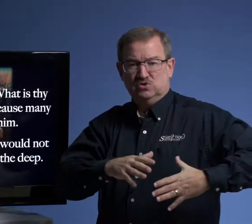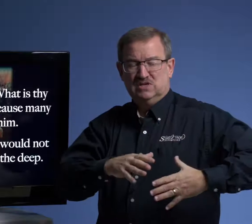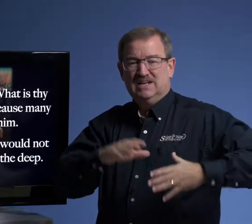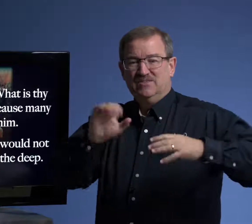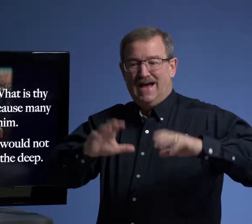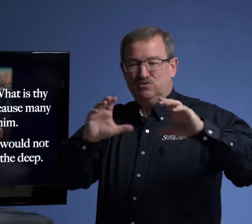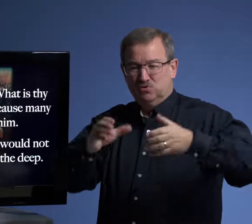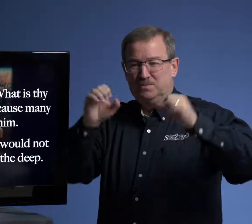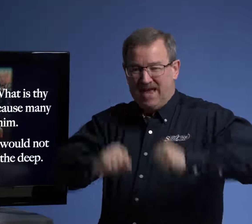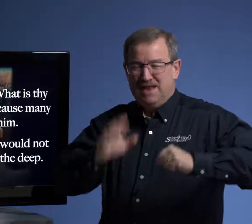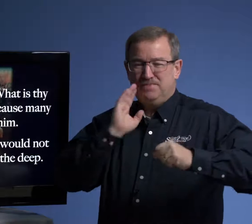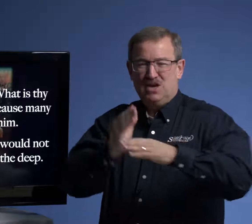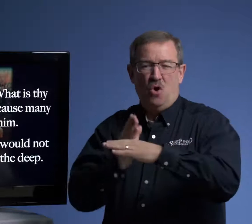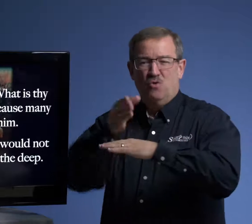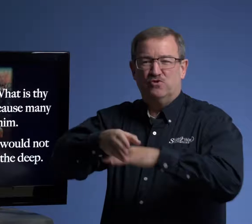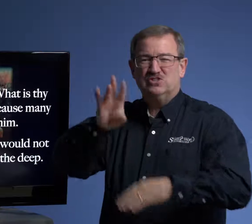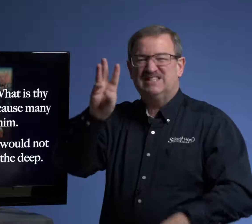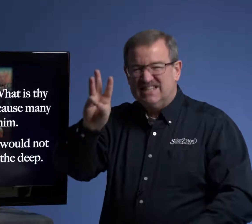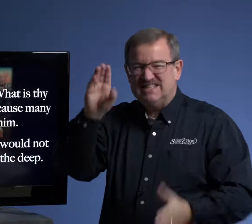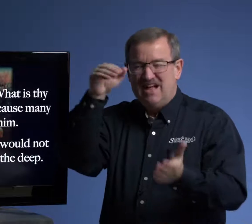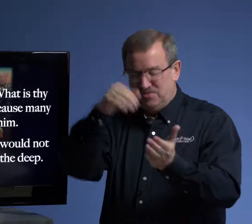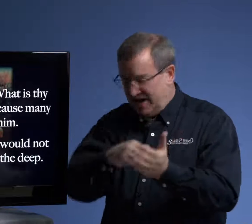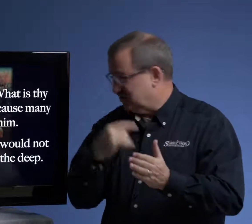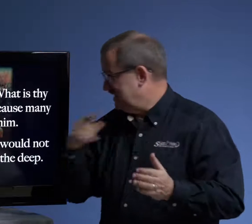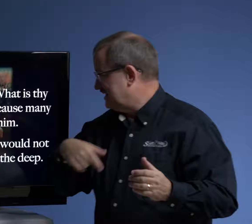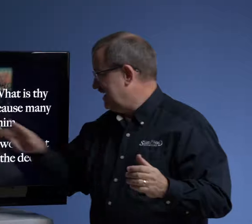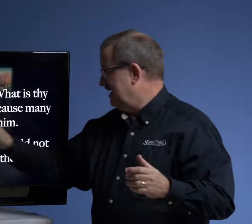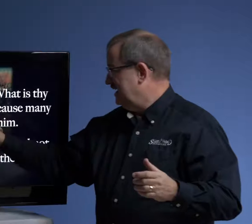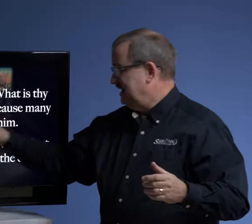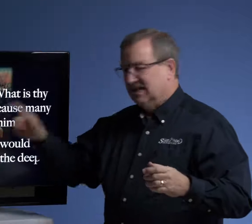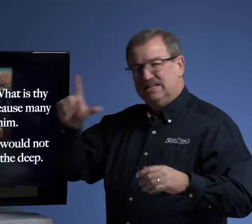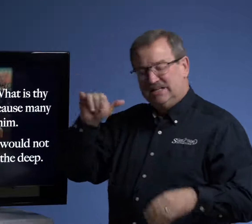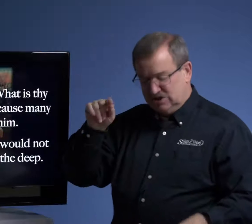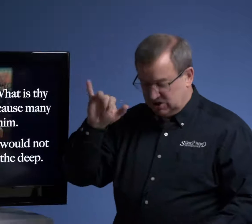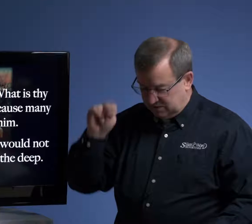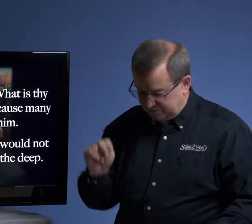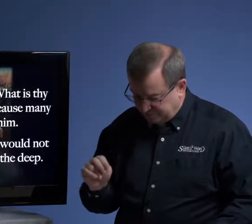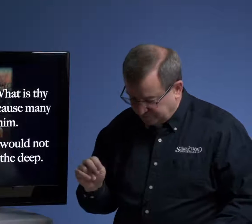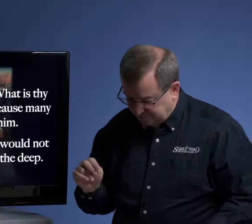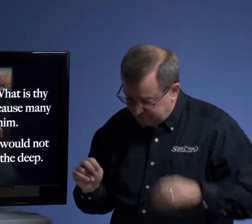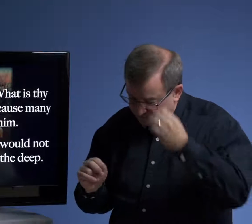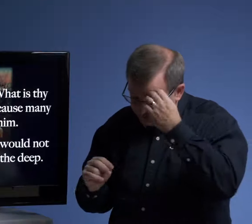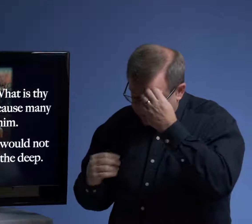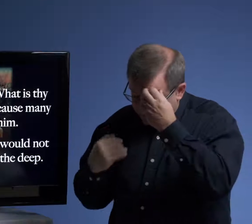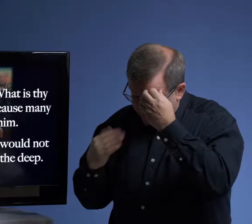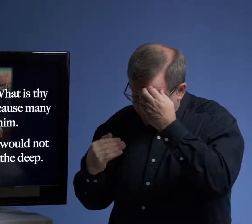That group can be over 6,000. said legion. And